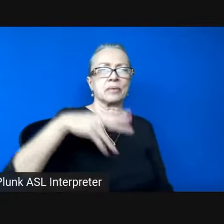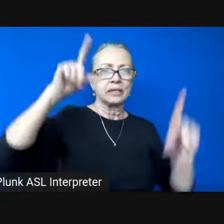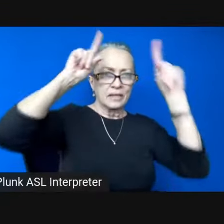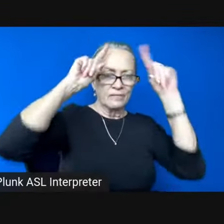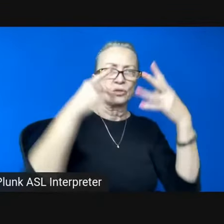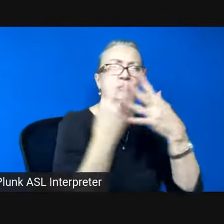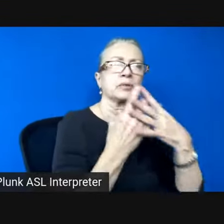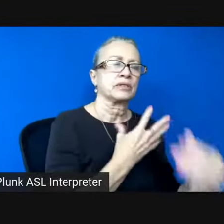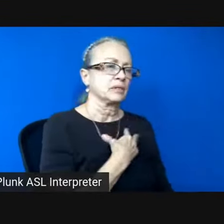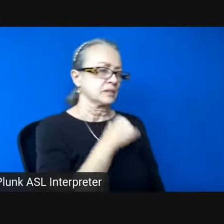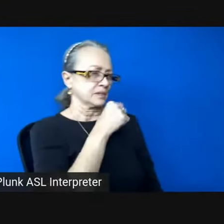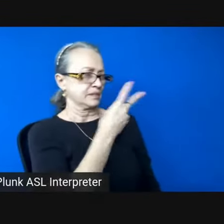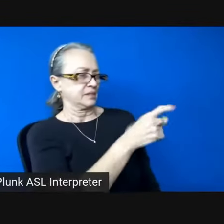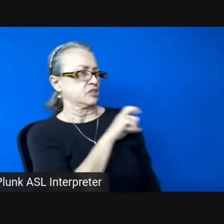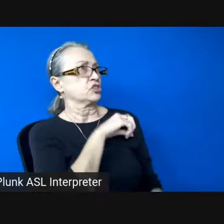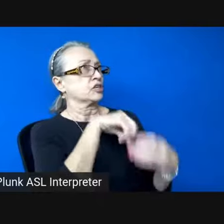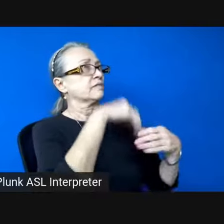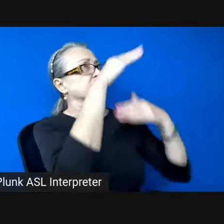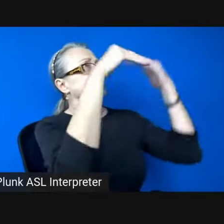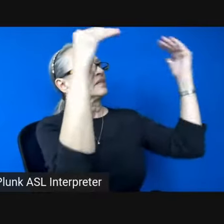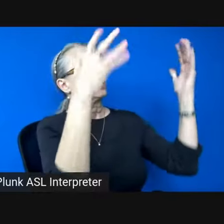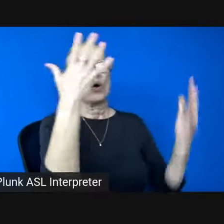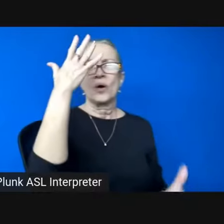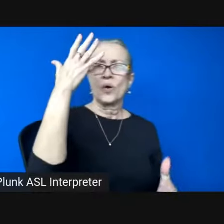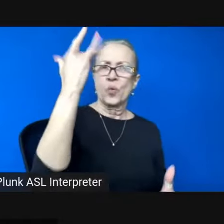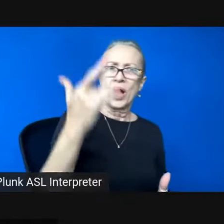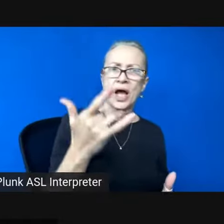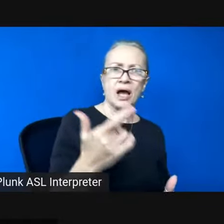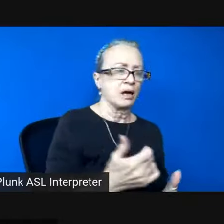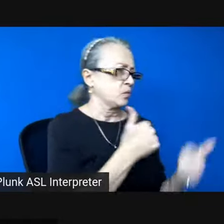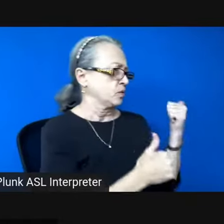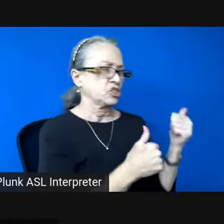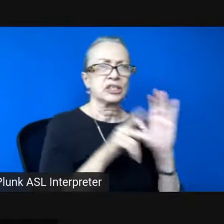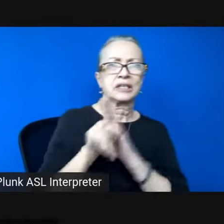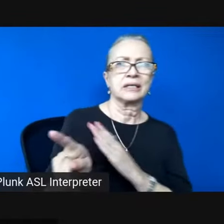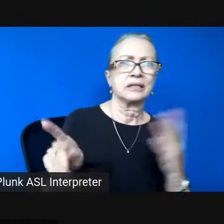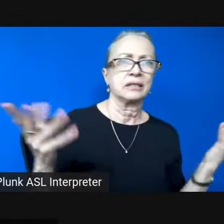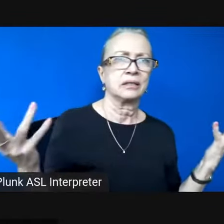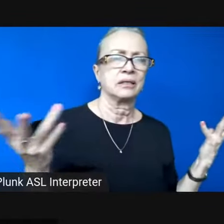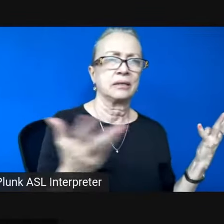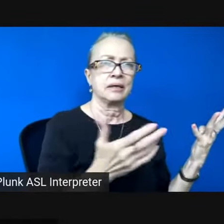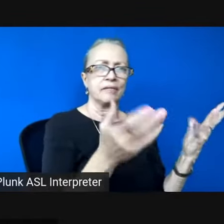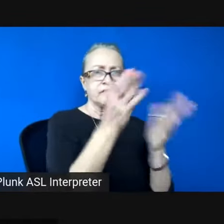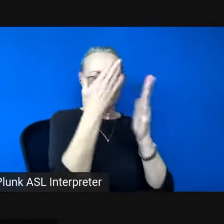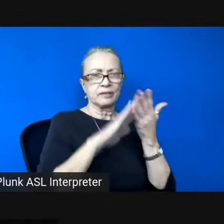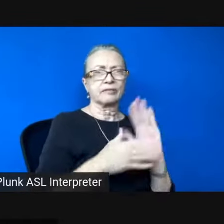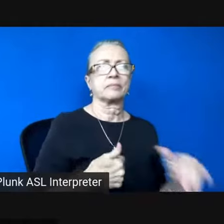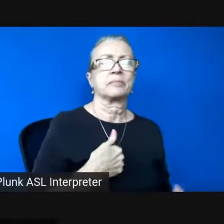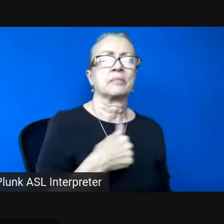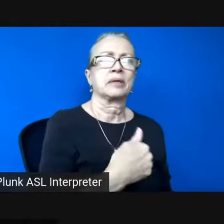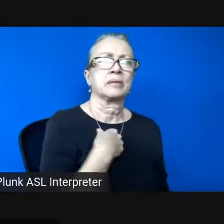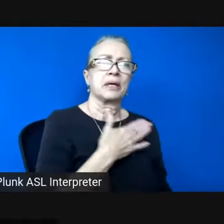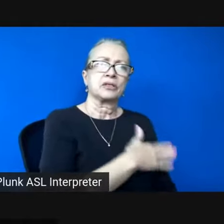sky why witch kill forgive me family i'm miscountried our swarming anthem